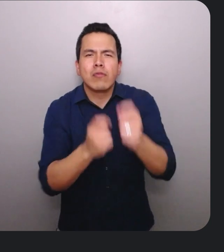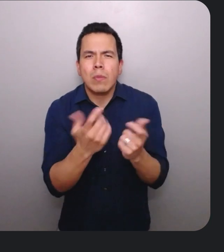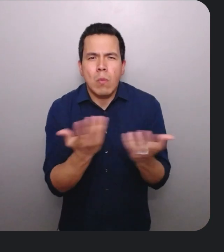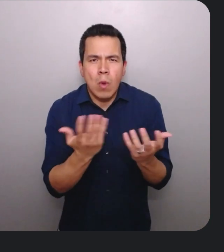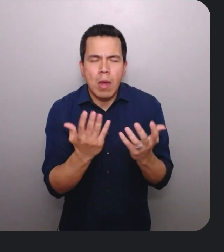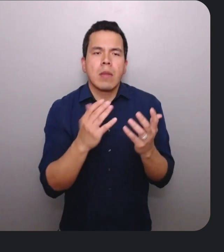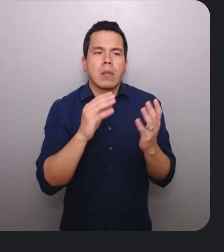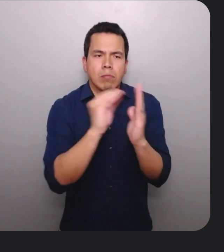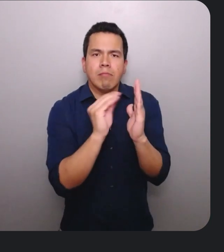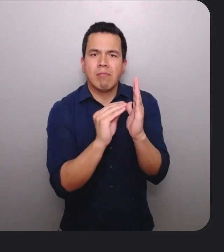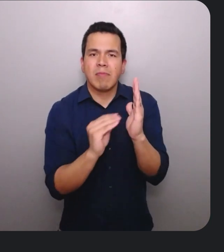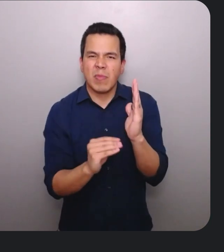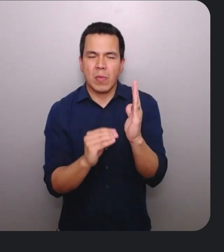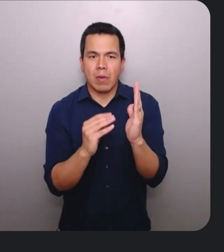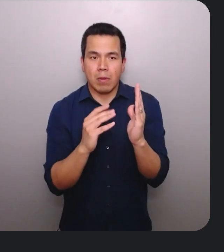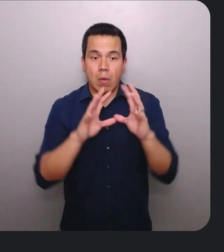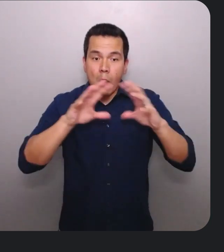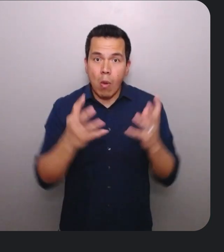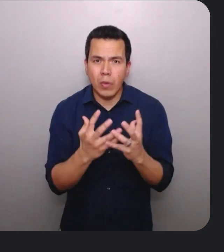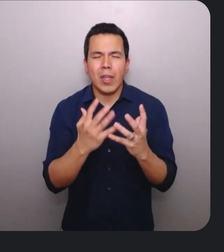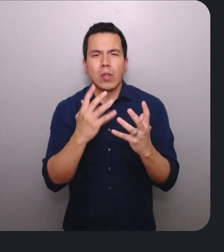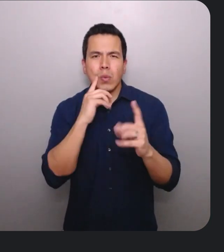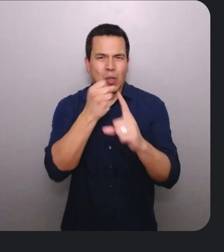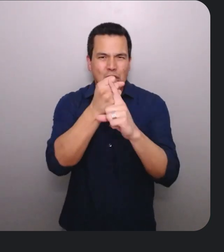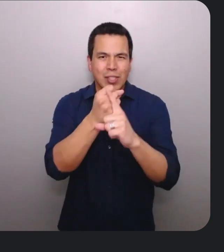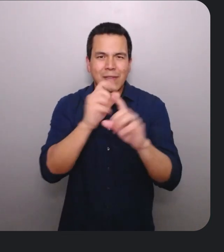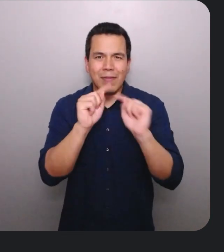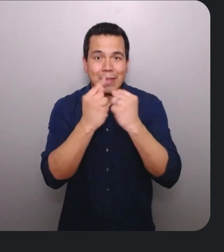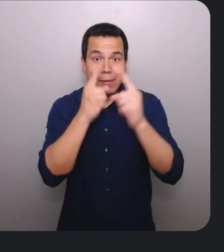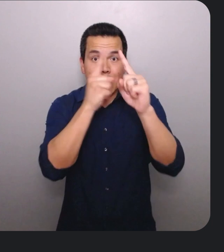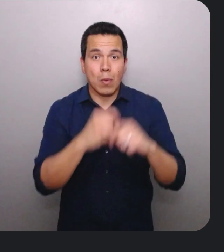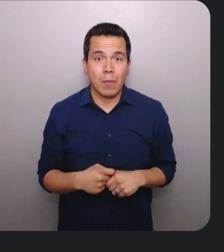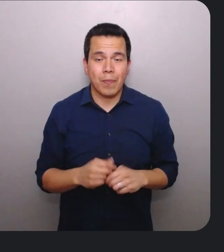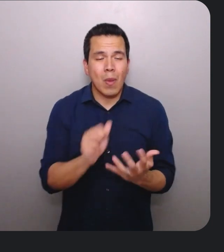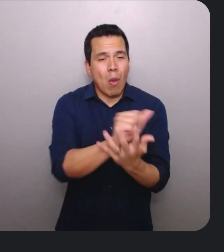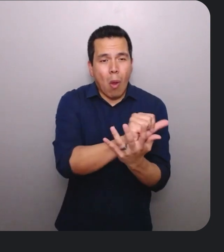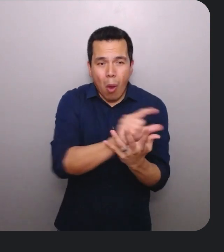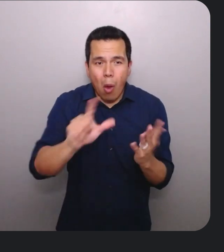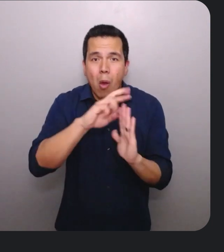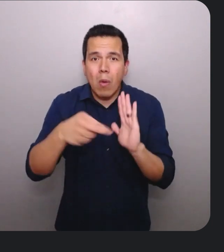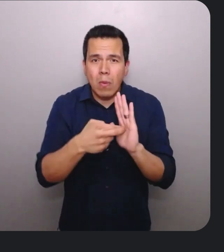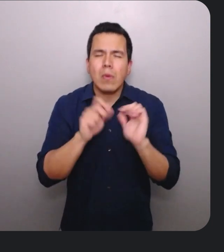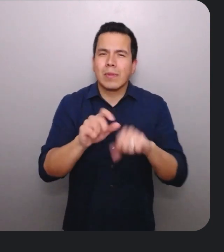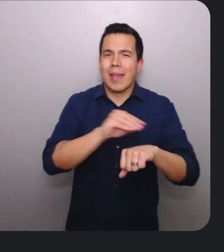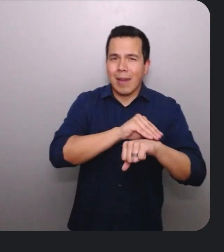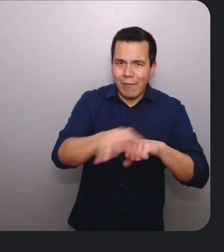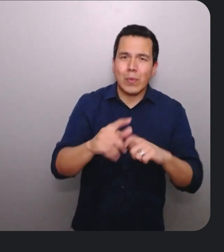to achieve this collective team goal. Everyone can and should influence accessibility. Specifically,